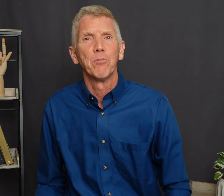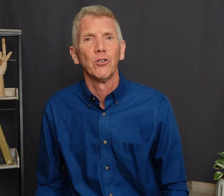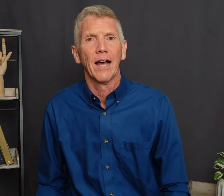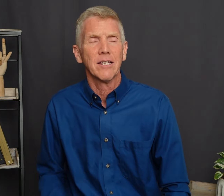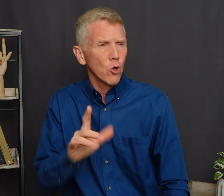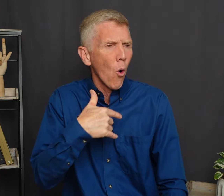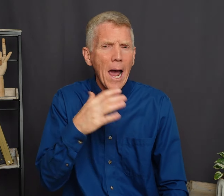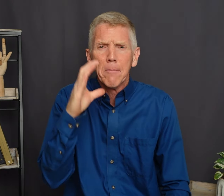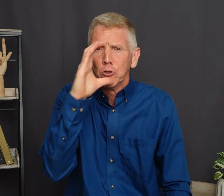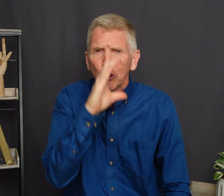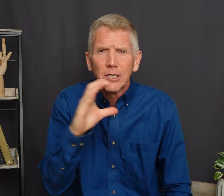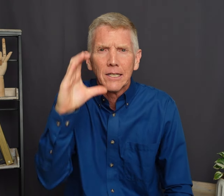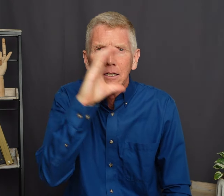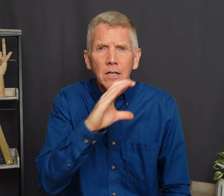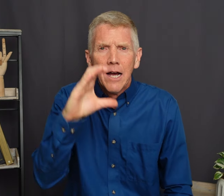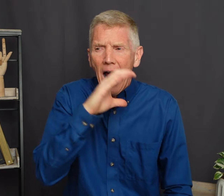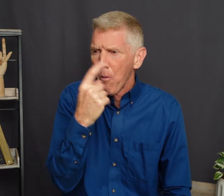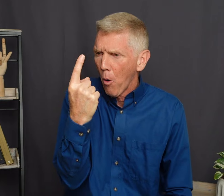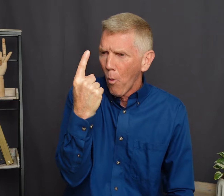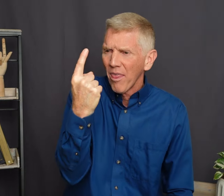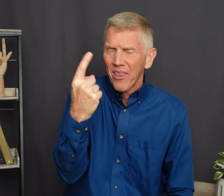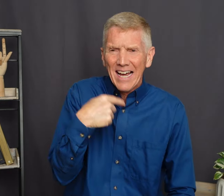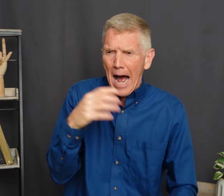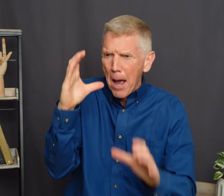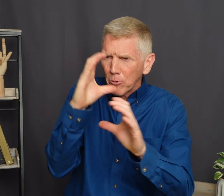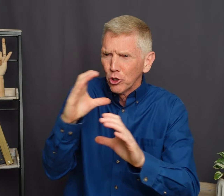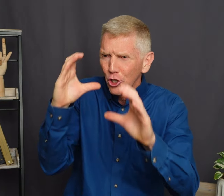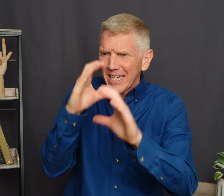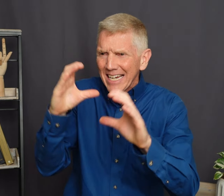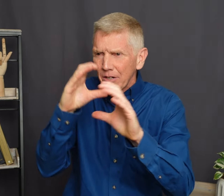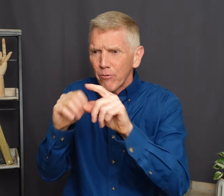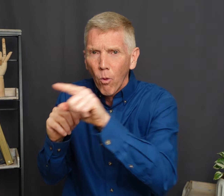pulled out this Oh I am looking I want one thing I'm looking for